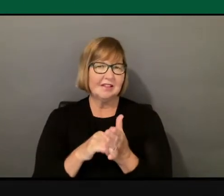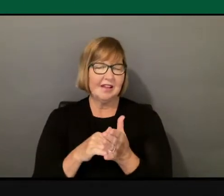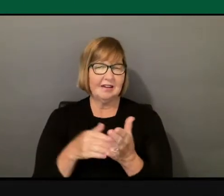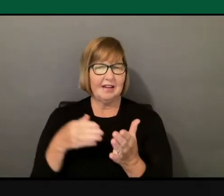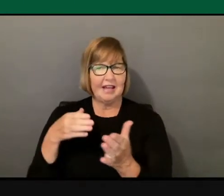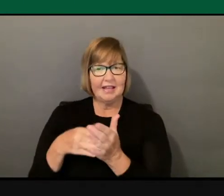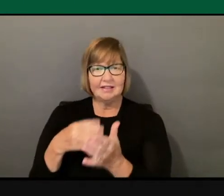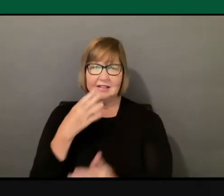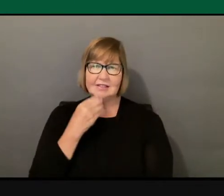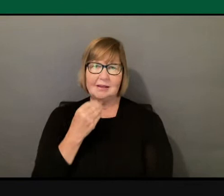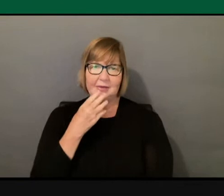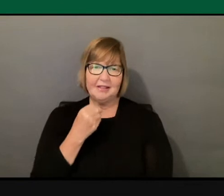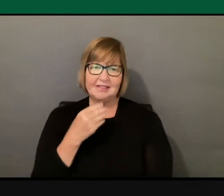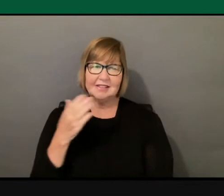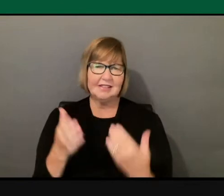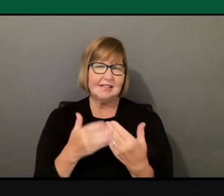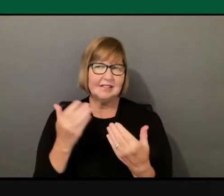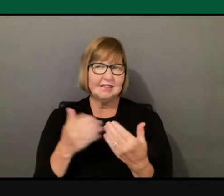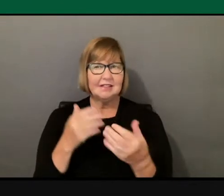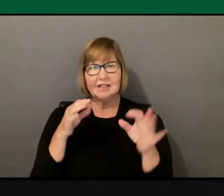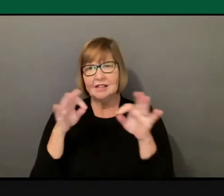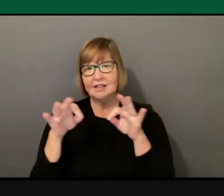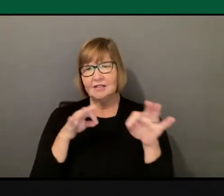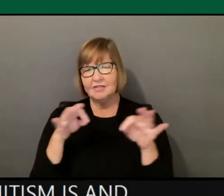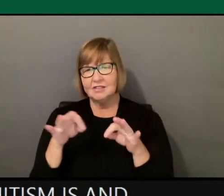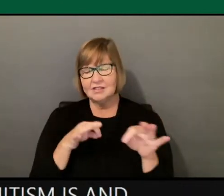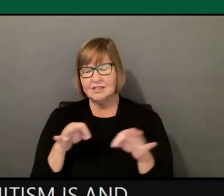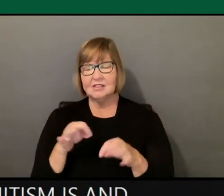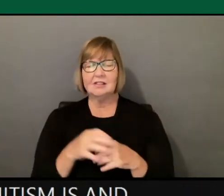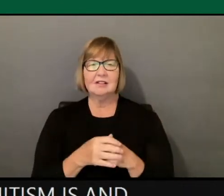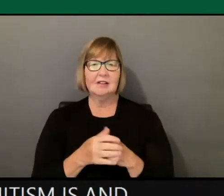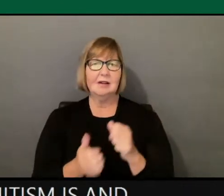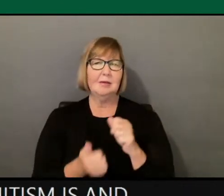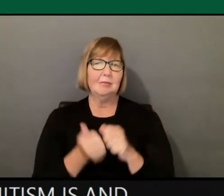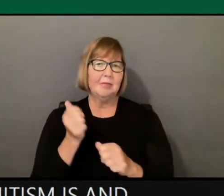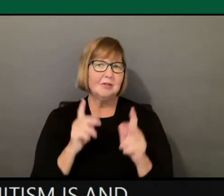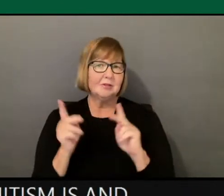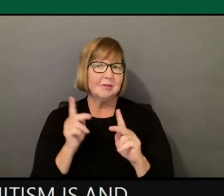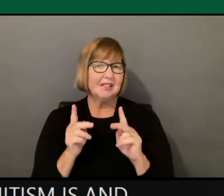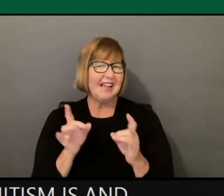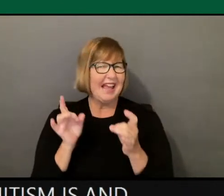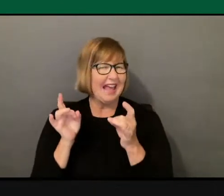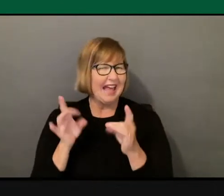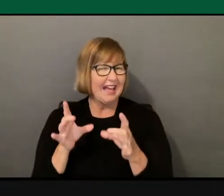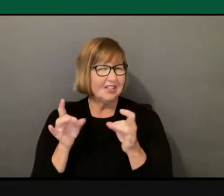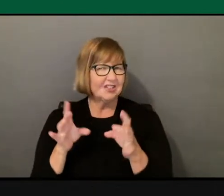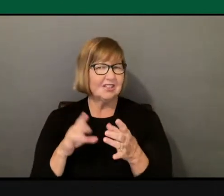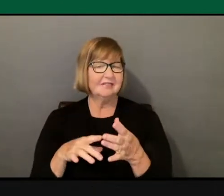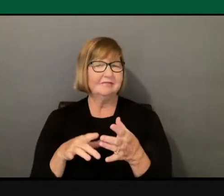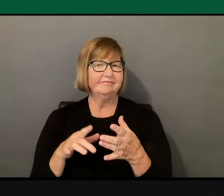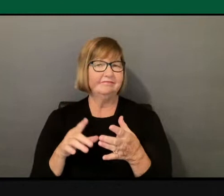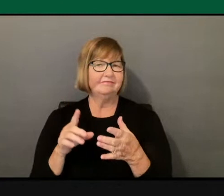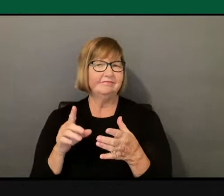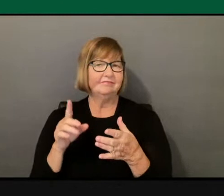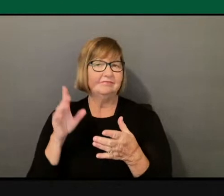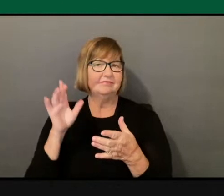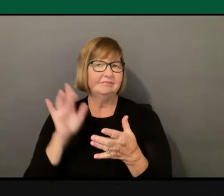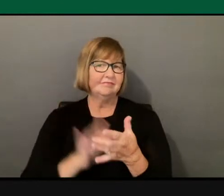give a definition, right? What is anti-Semitism? And most people say hatred or prejudice against Jewish people.